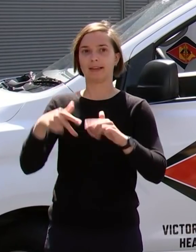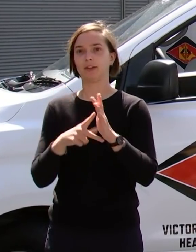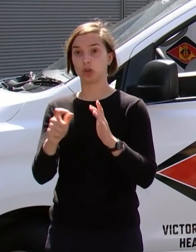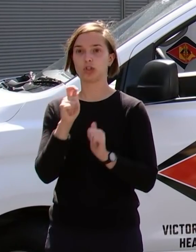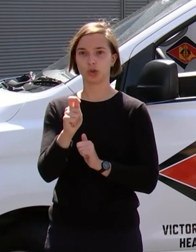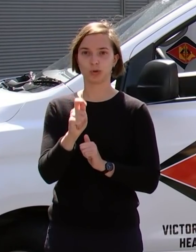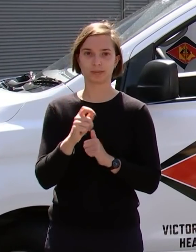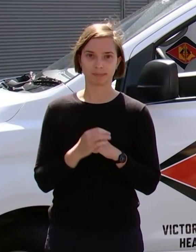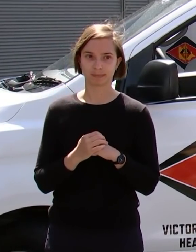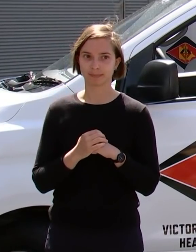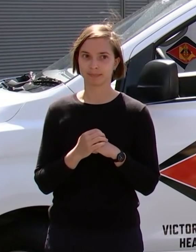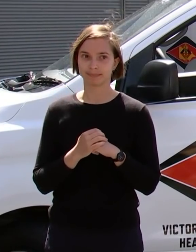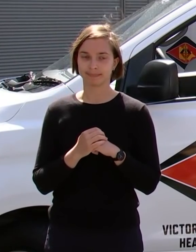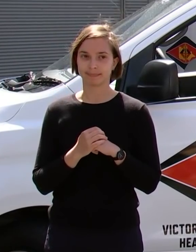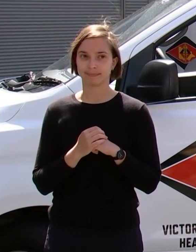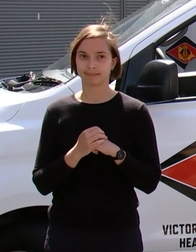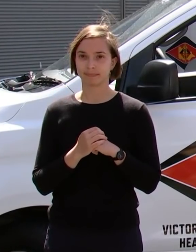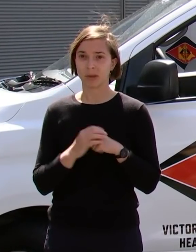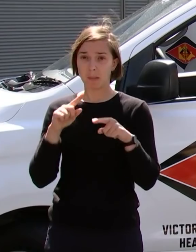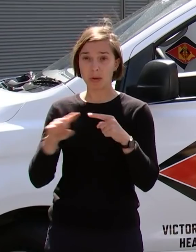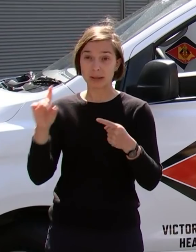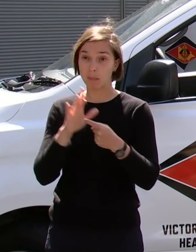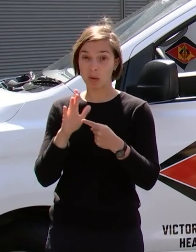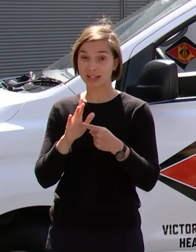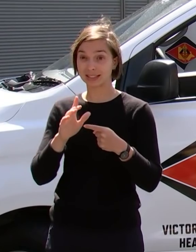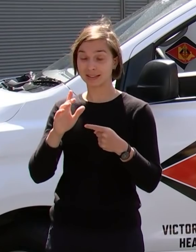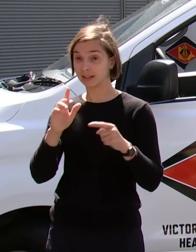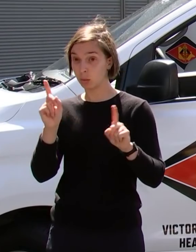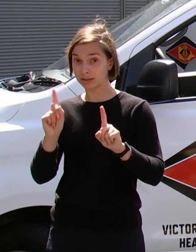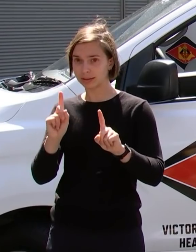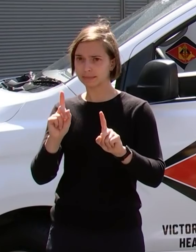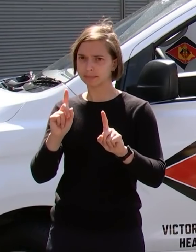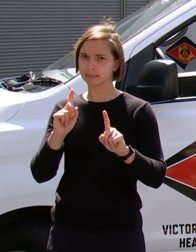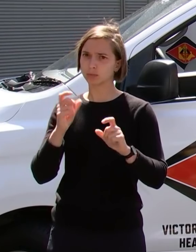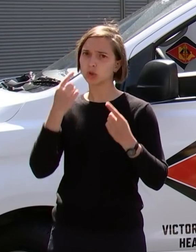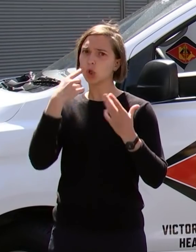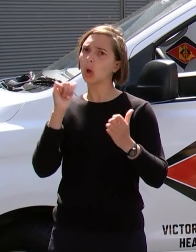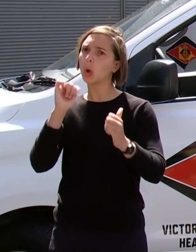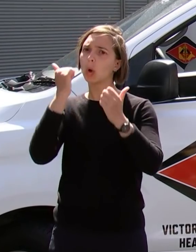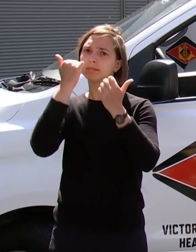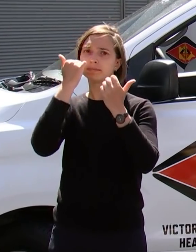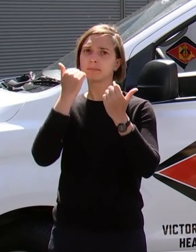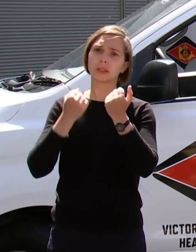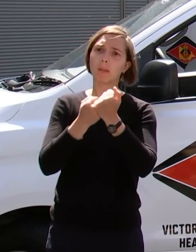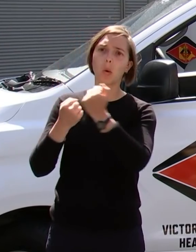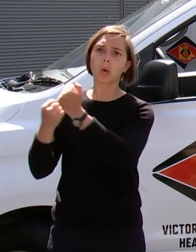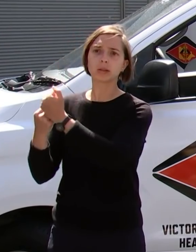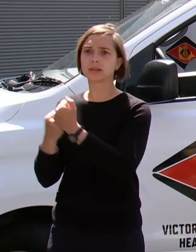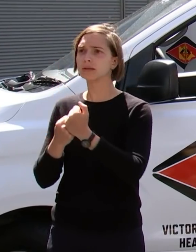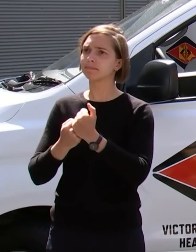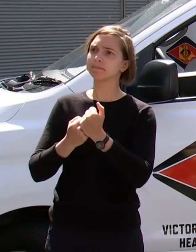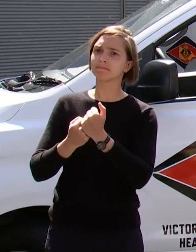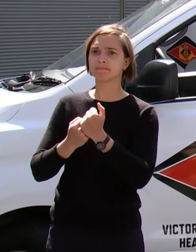can do is to step forward and support our frontline healthcare workers, community-controlled organisations